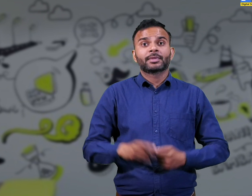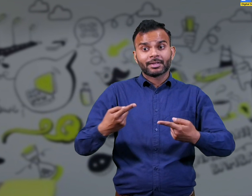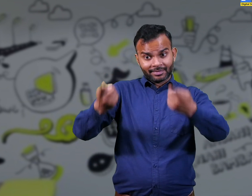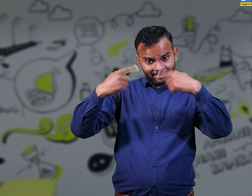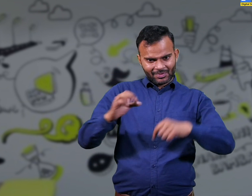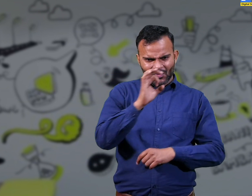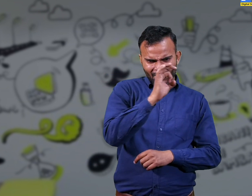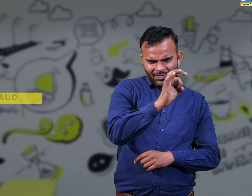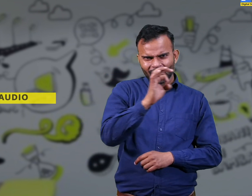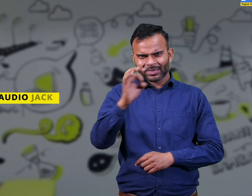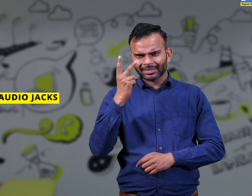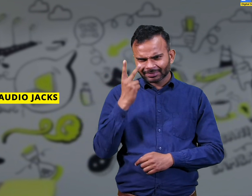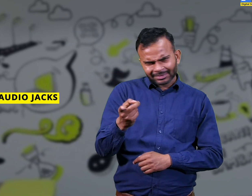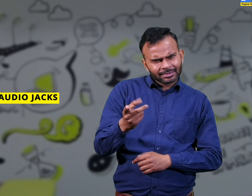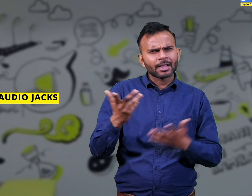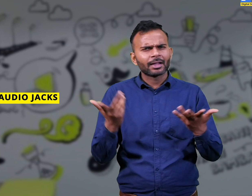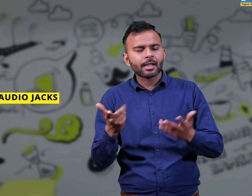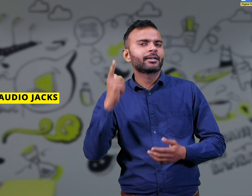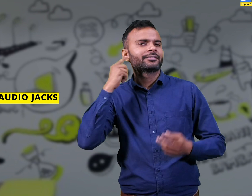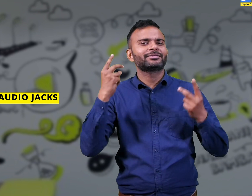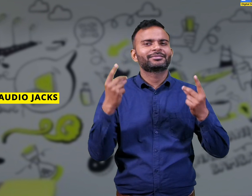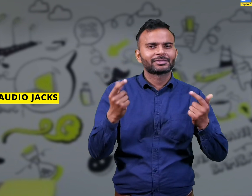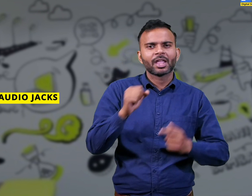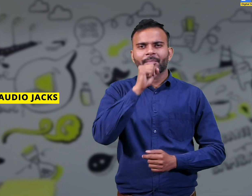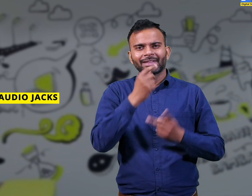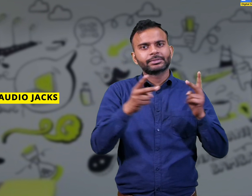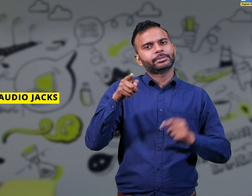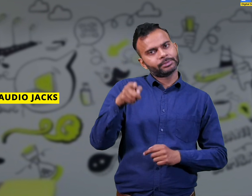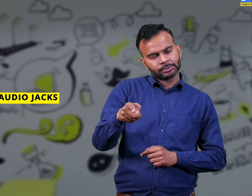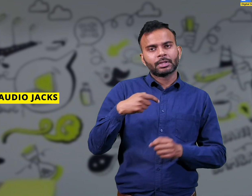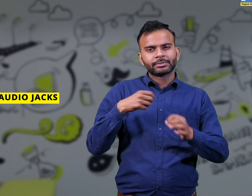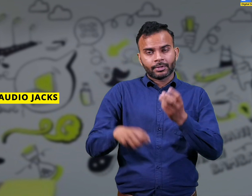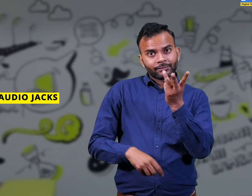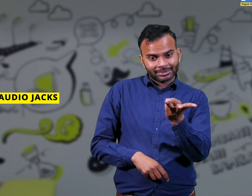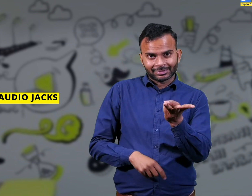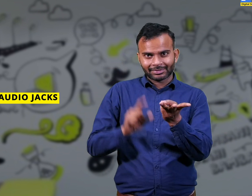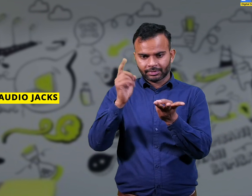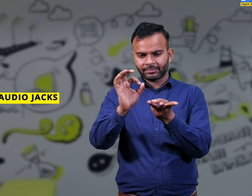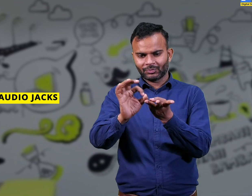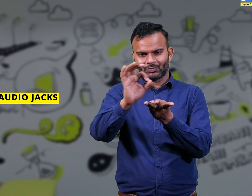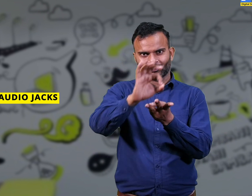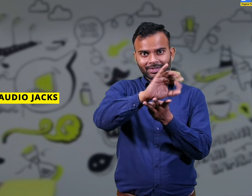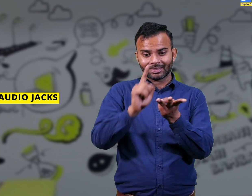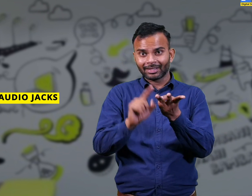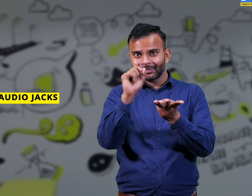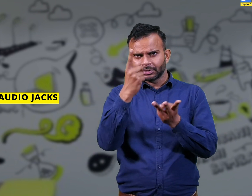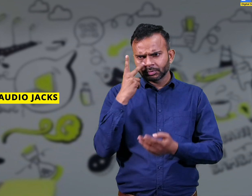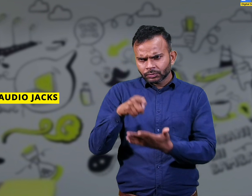LAN line phone cable. Audio jacks. These jacks are used for sound and there are three types. ports. The first